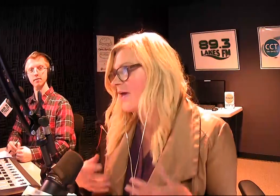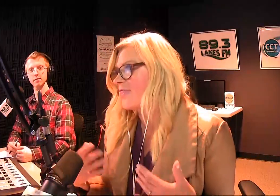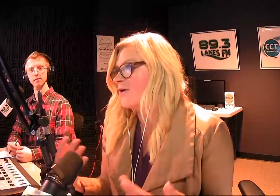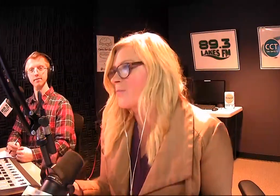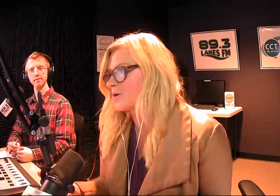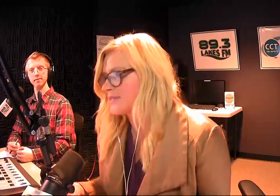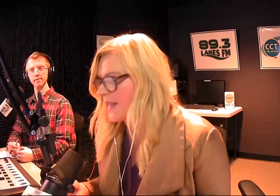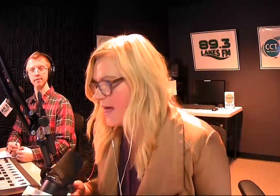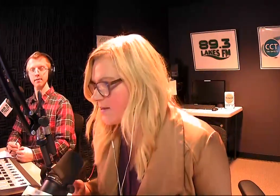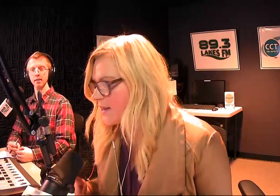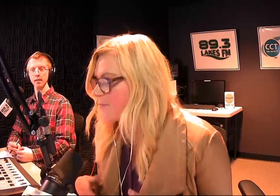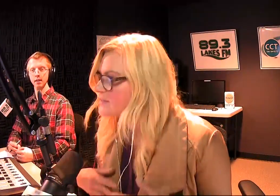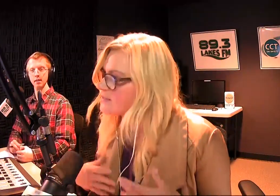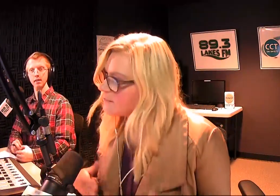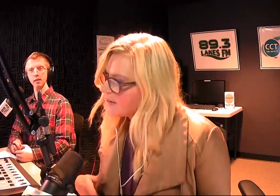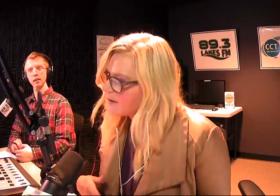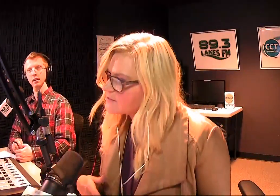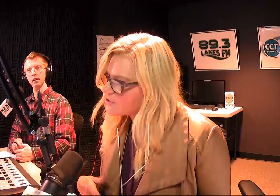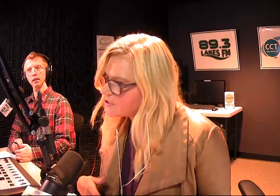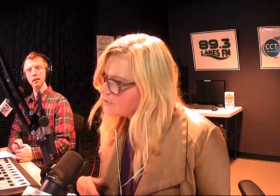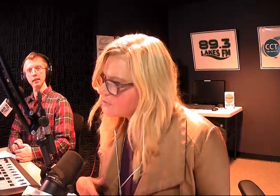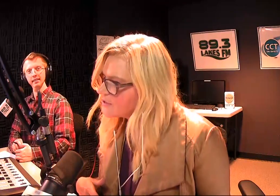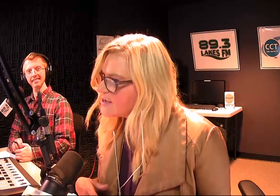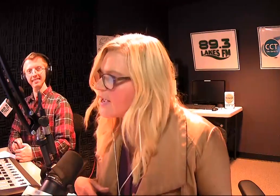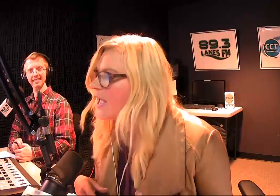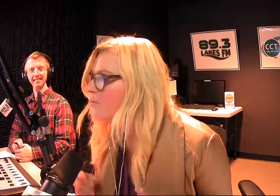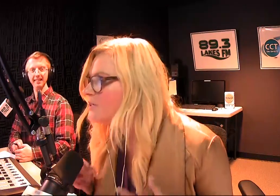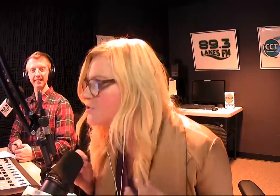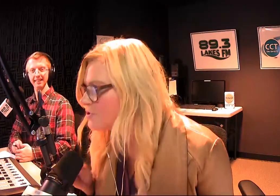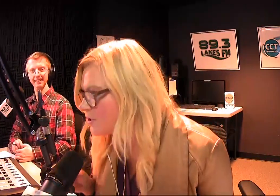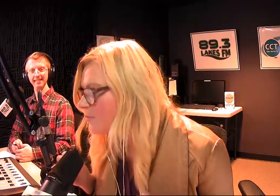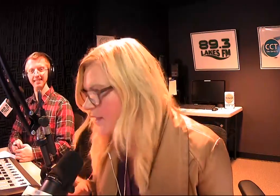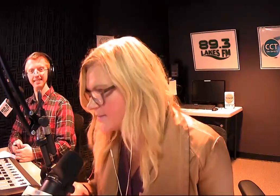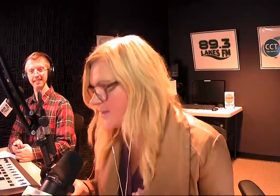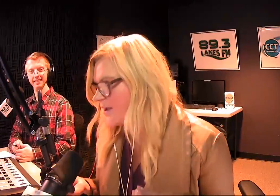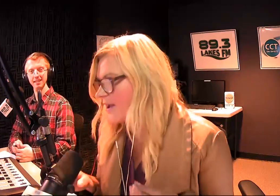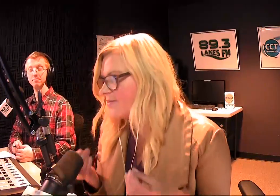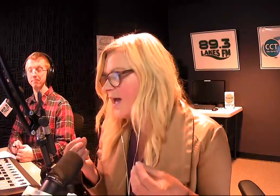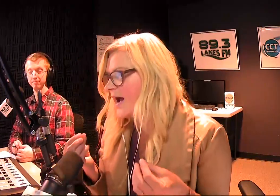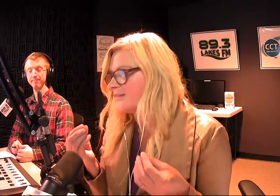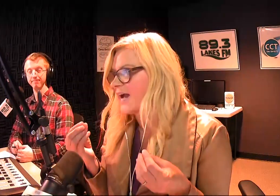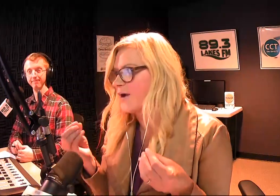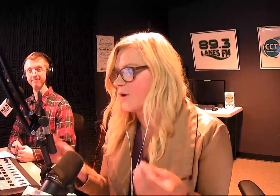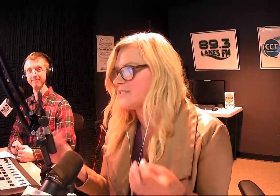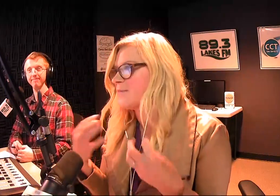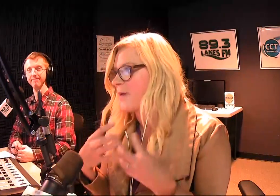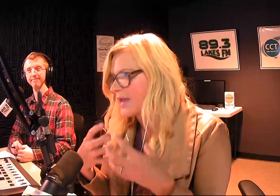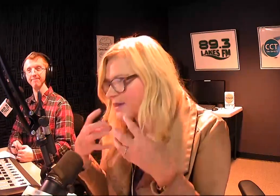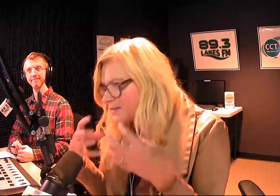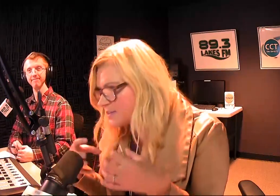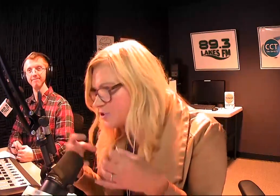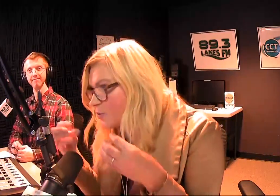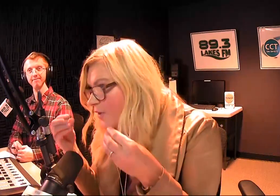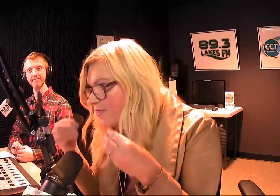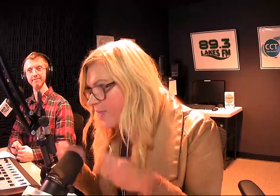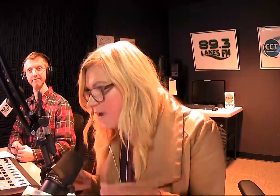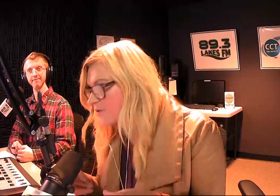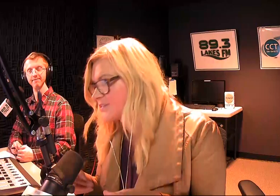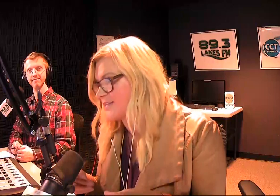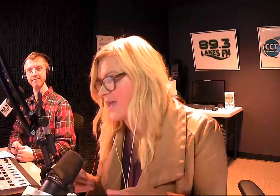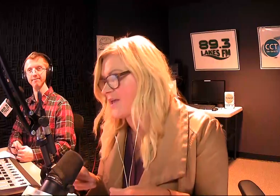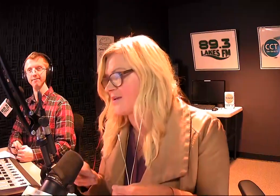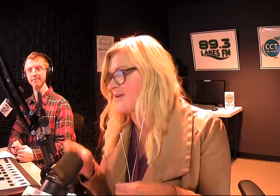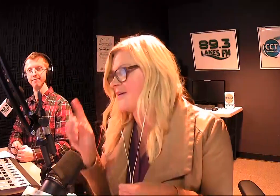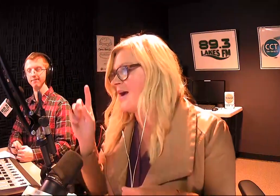their life and their personality. But sometimes, too, it was too busy and that I wasn't paying attention to what